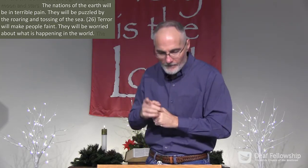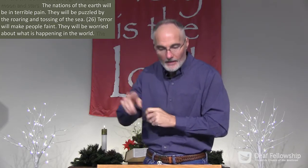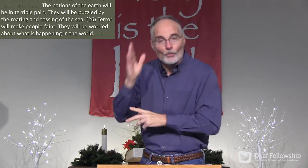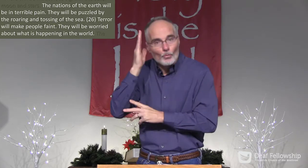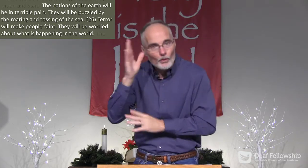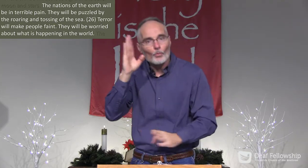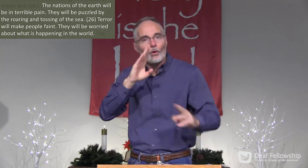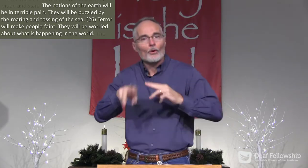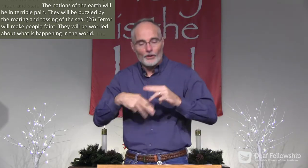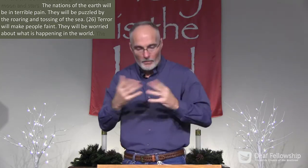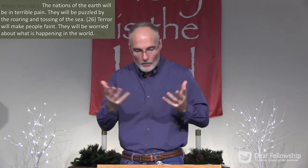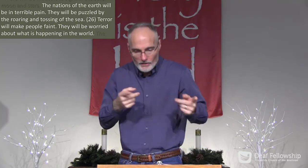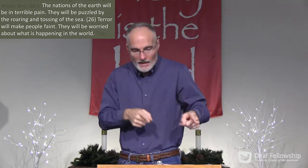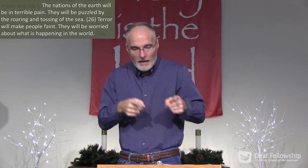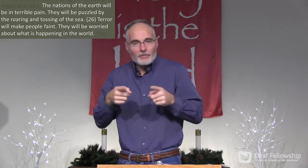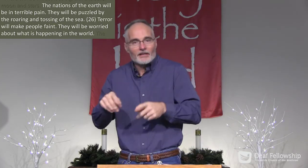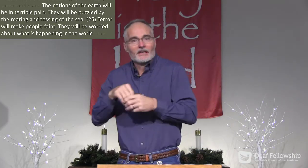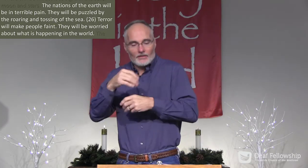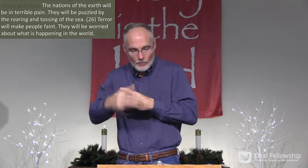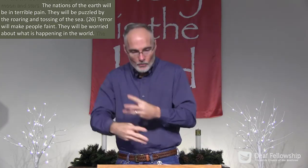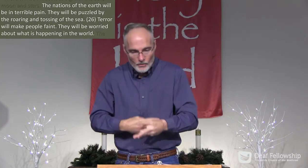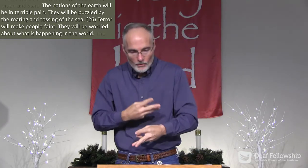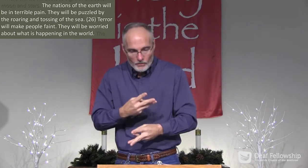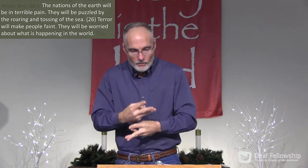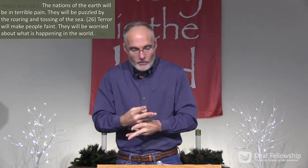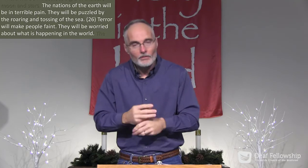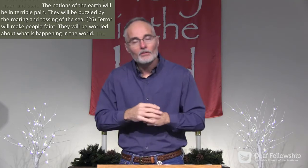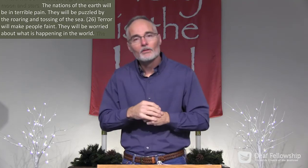they will be worried about what's happening in the world.